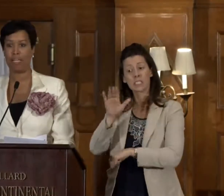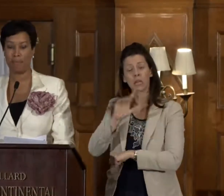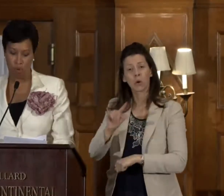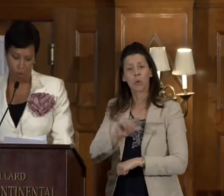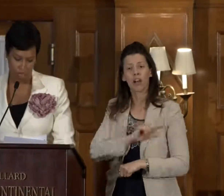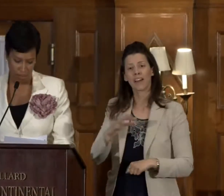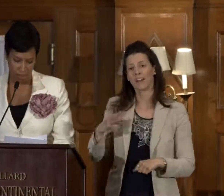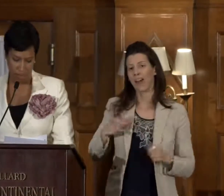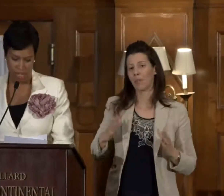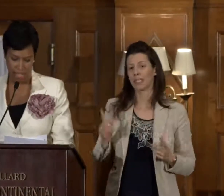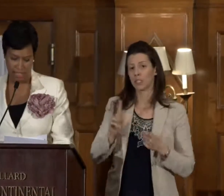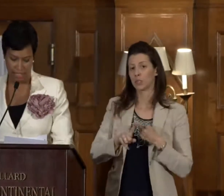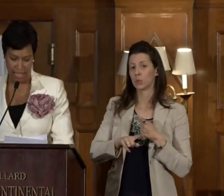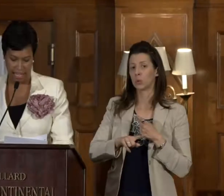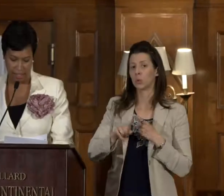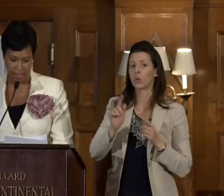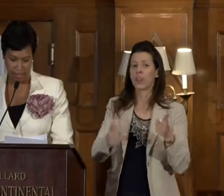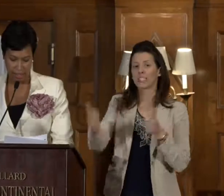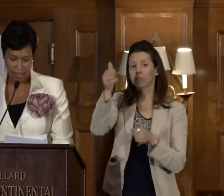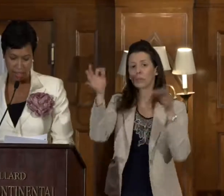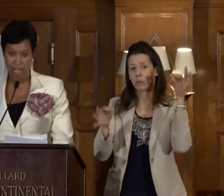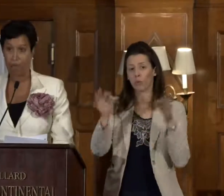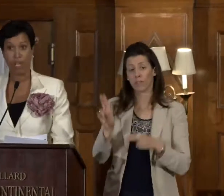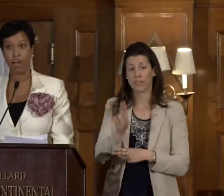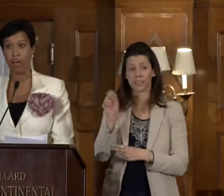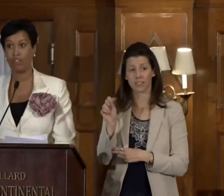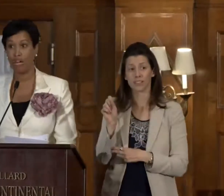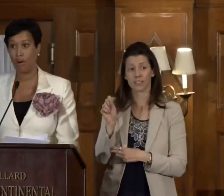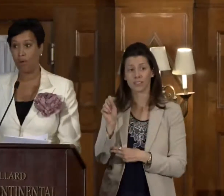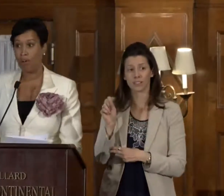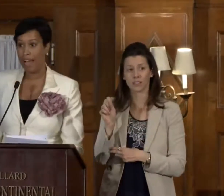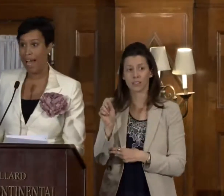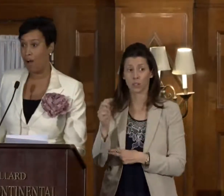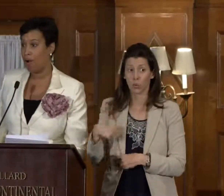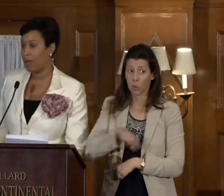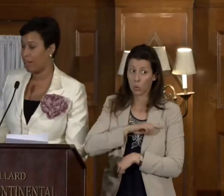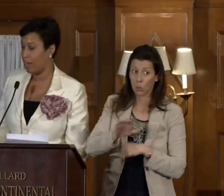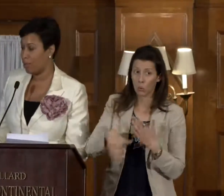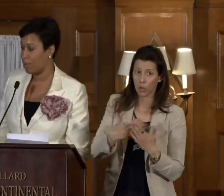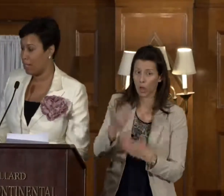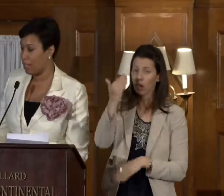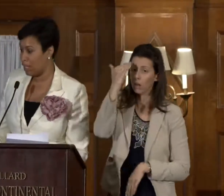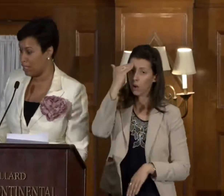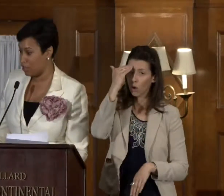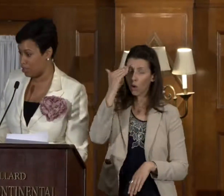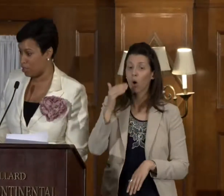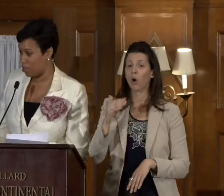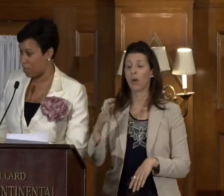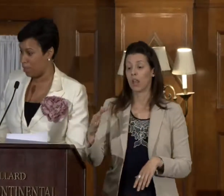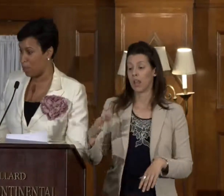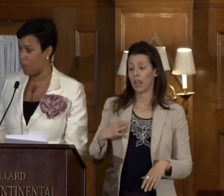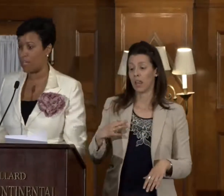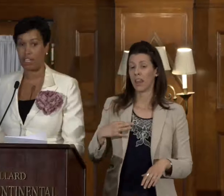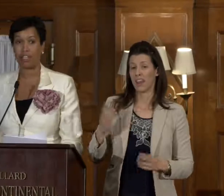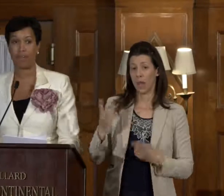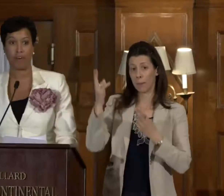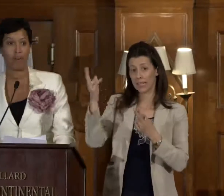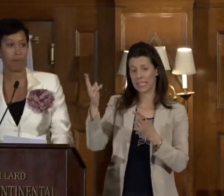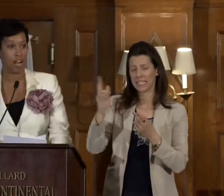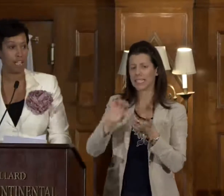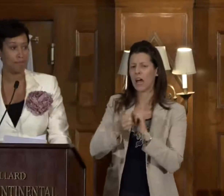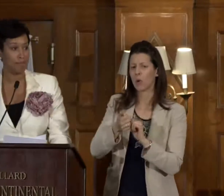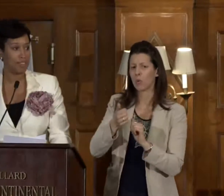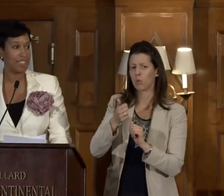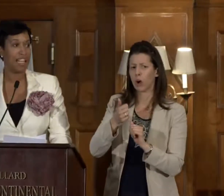the Supreme Court of the United States. And we all know how nominees to the Supreme Court get